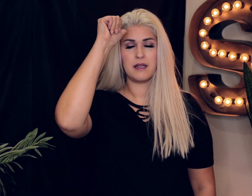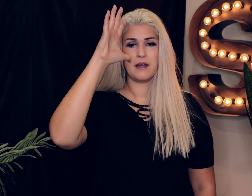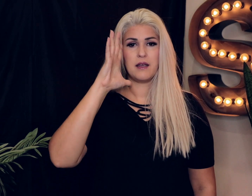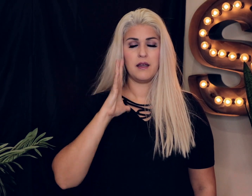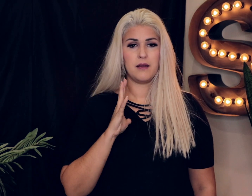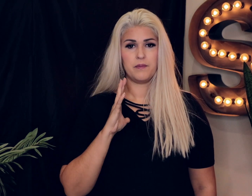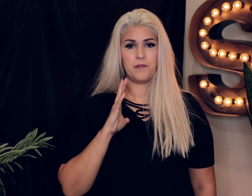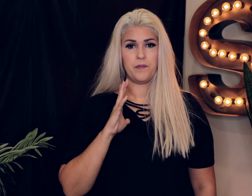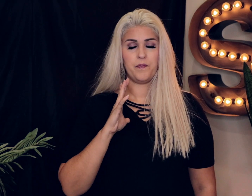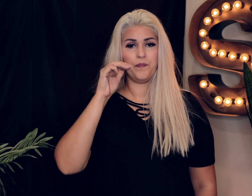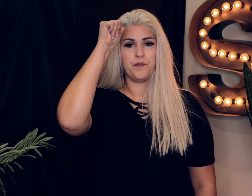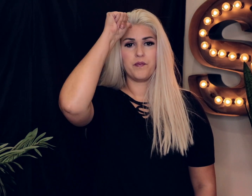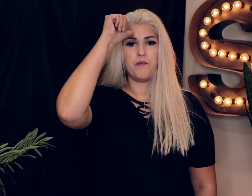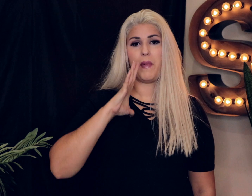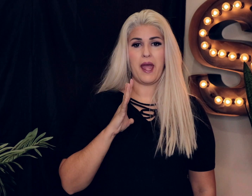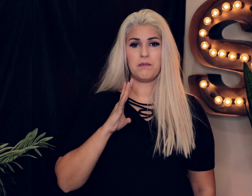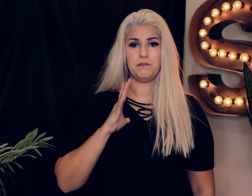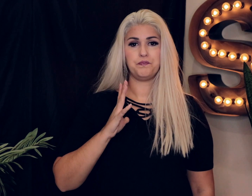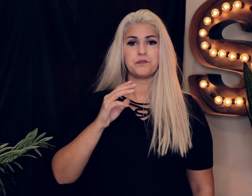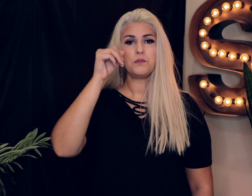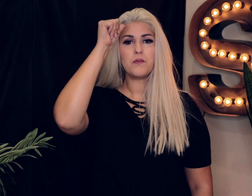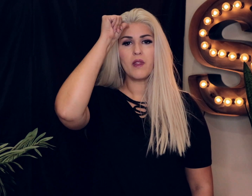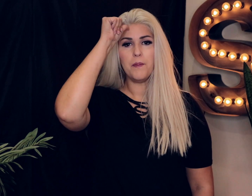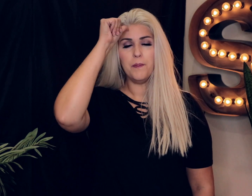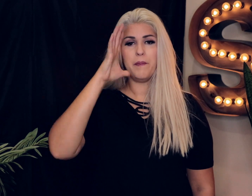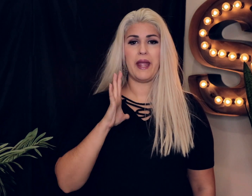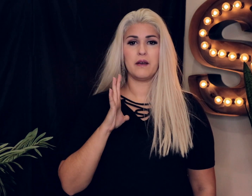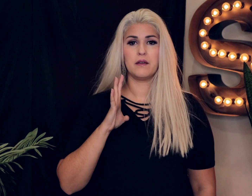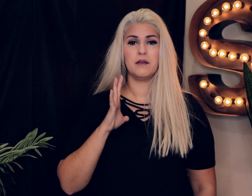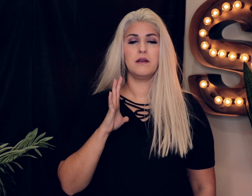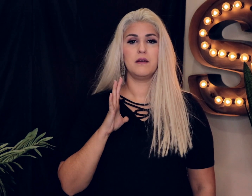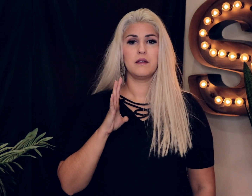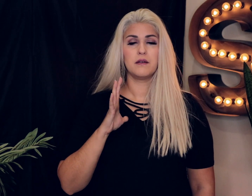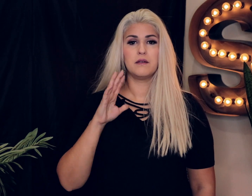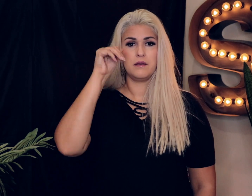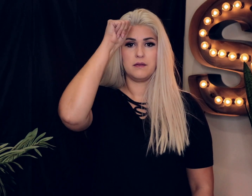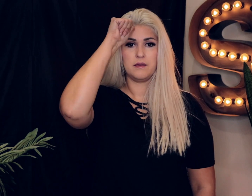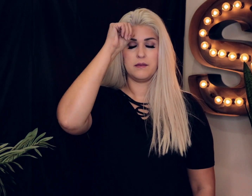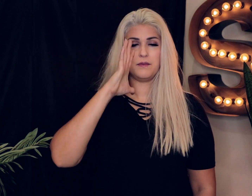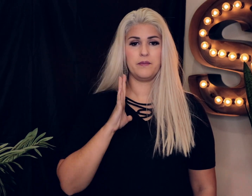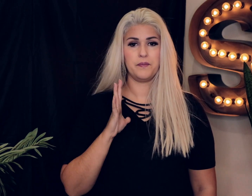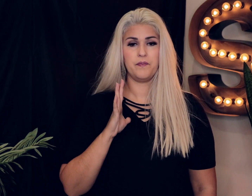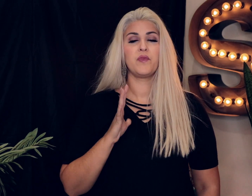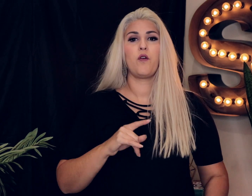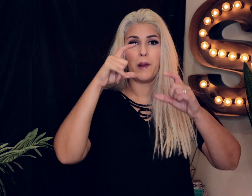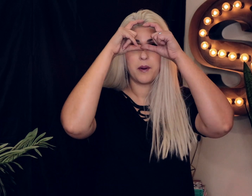man man remember